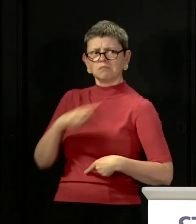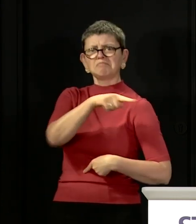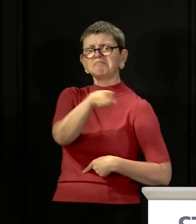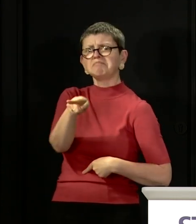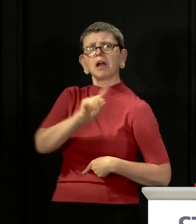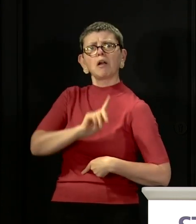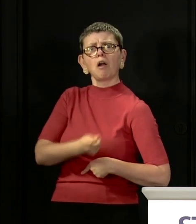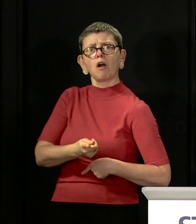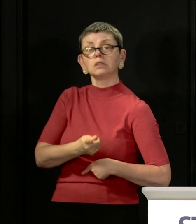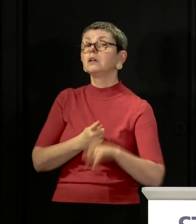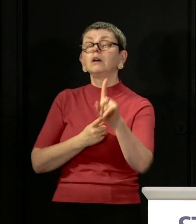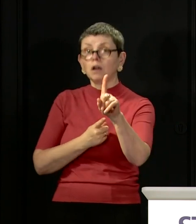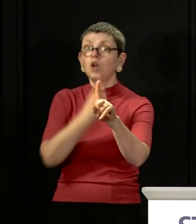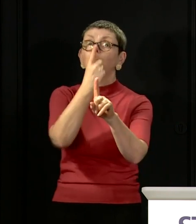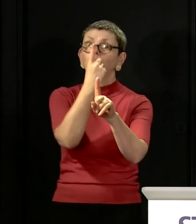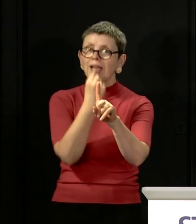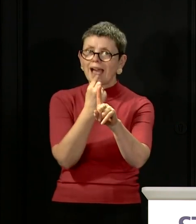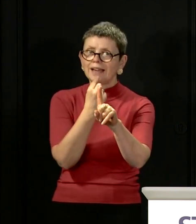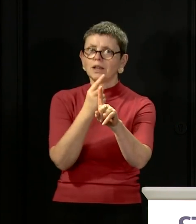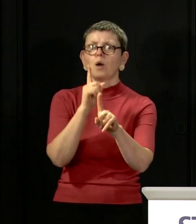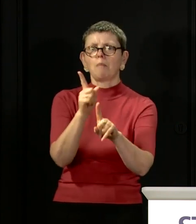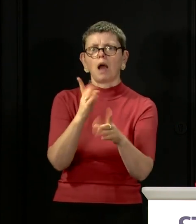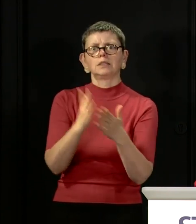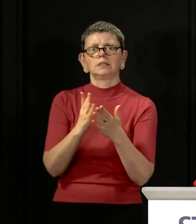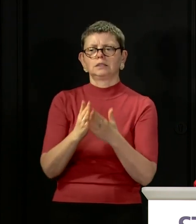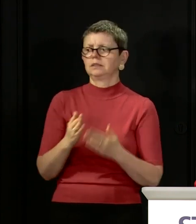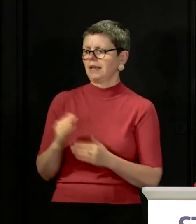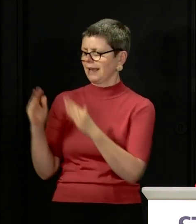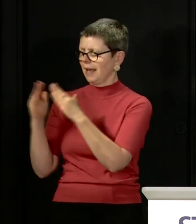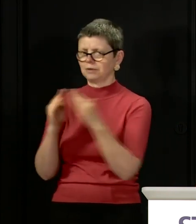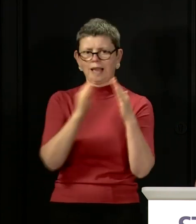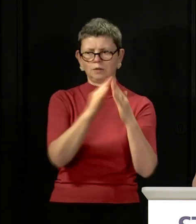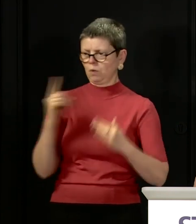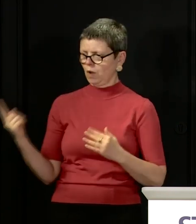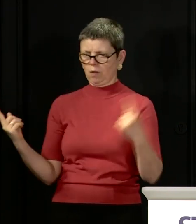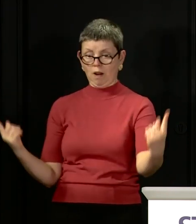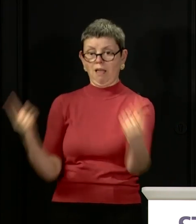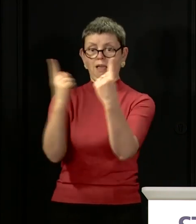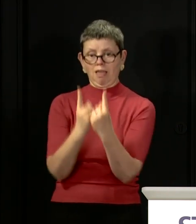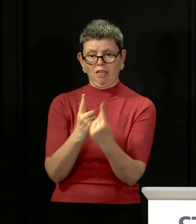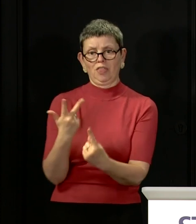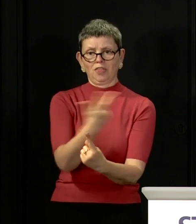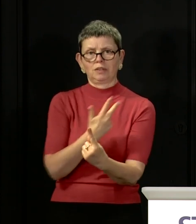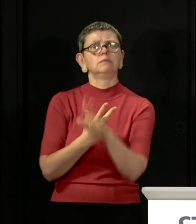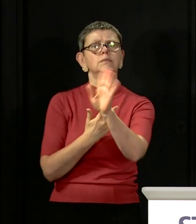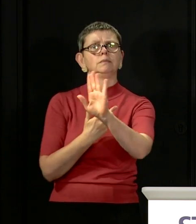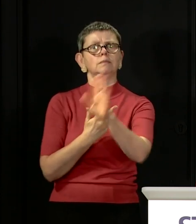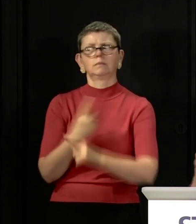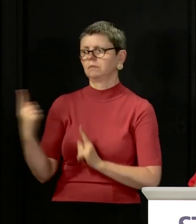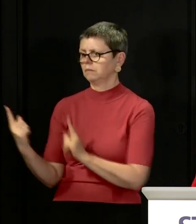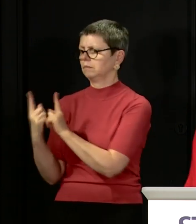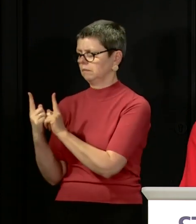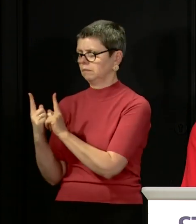phase. You can see different households but we are asking you only to meet with one at a time. We're also